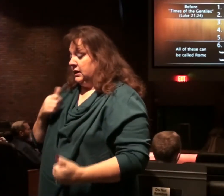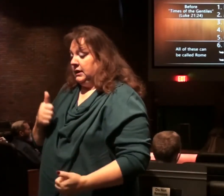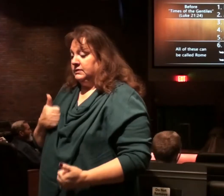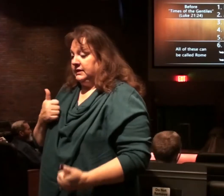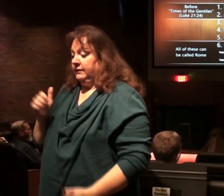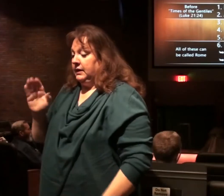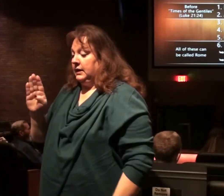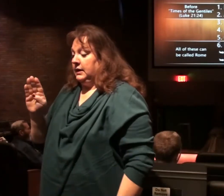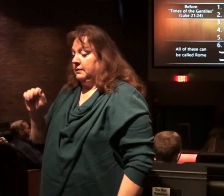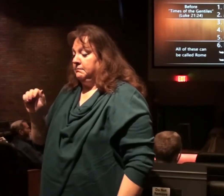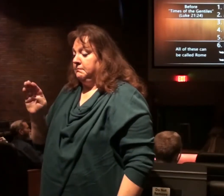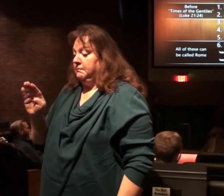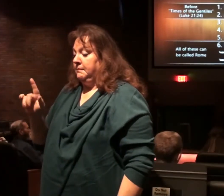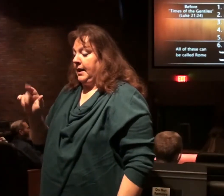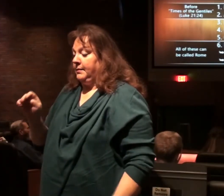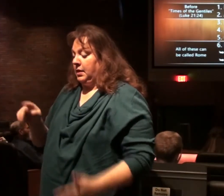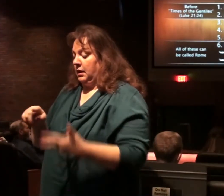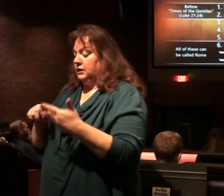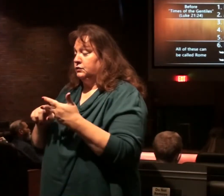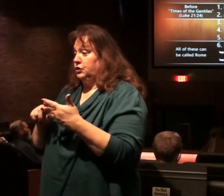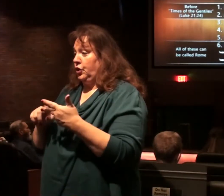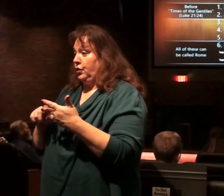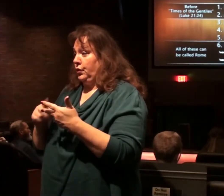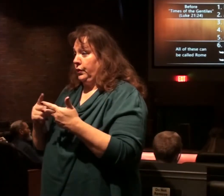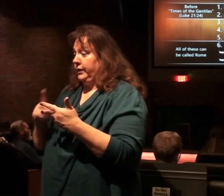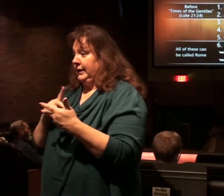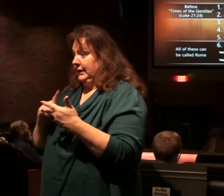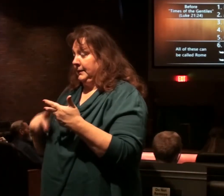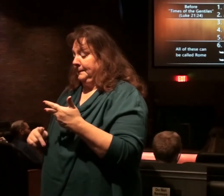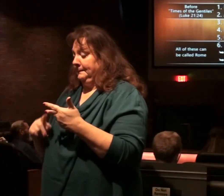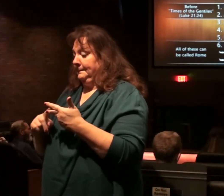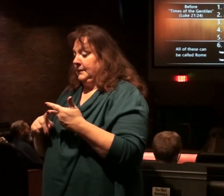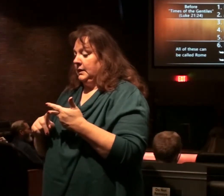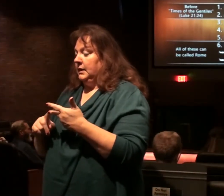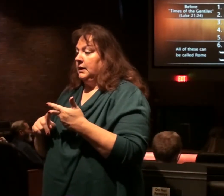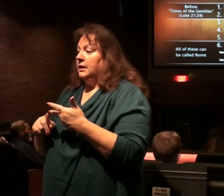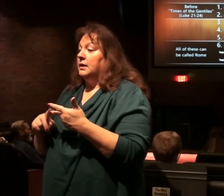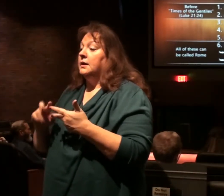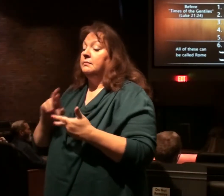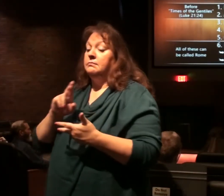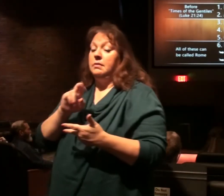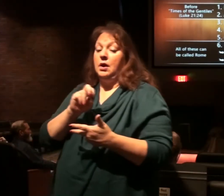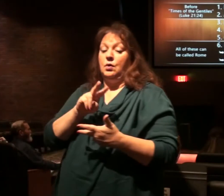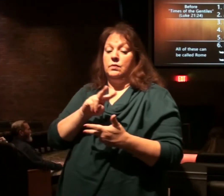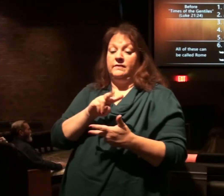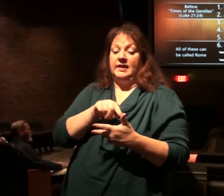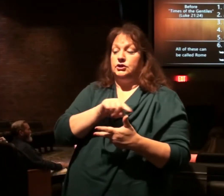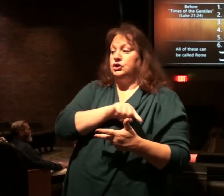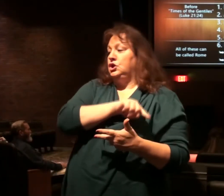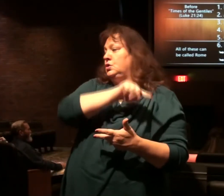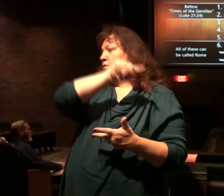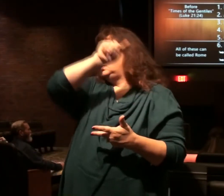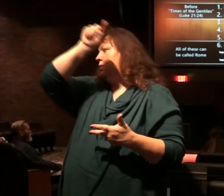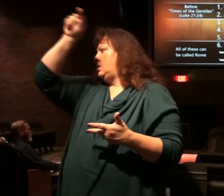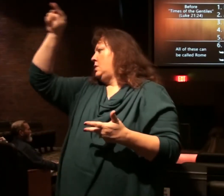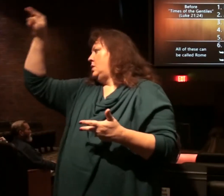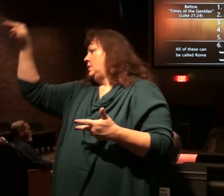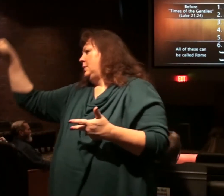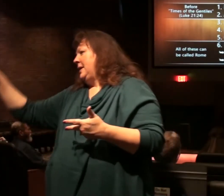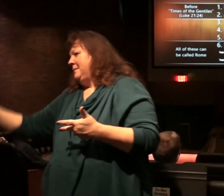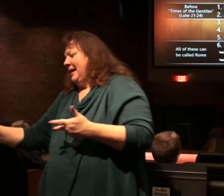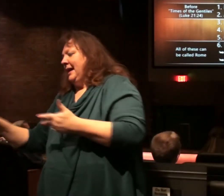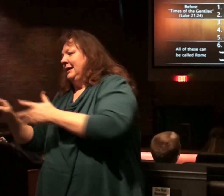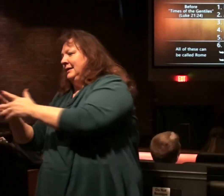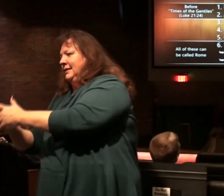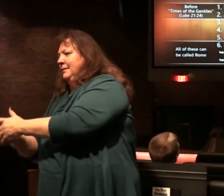Babylon and carried his captive there. the book of Revelation goes back to the beginning of Israel's